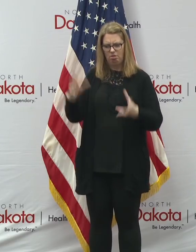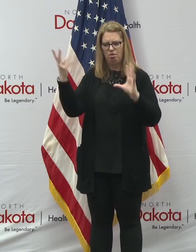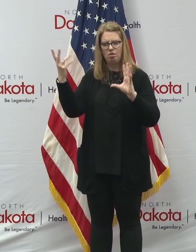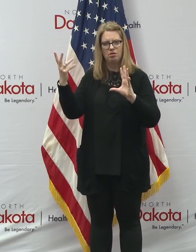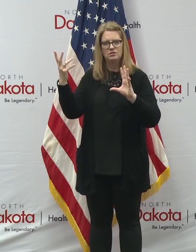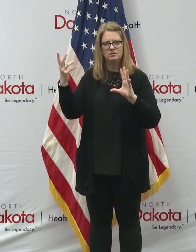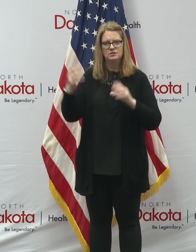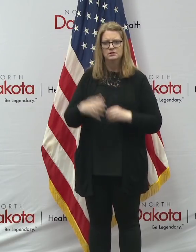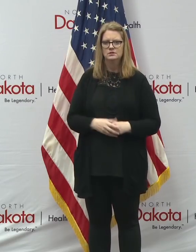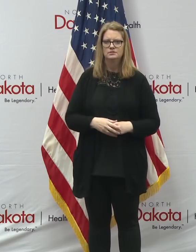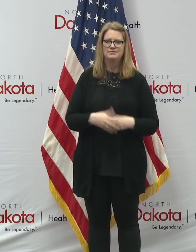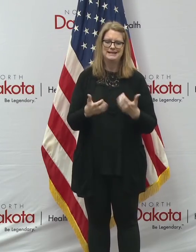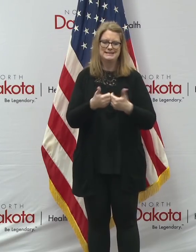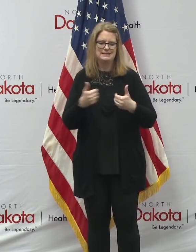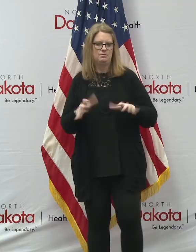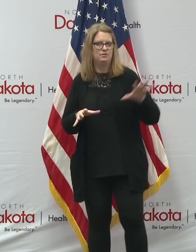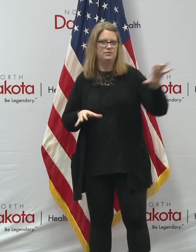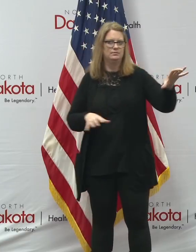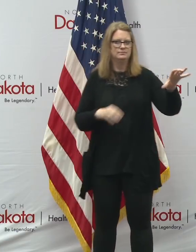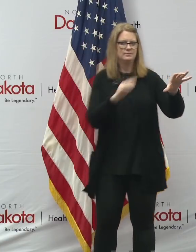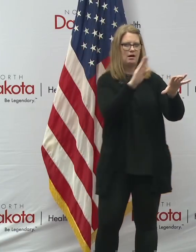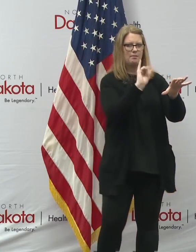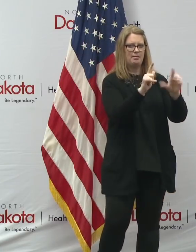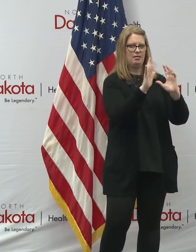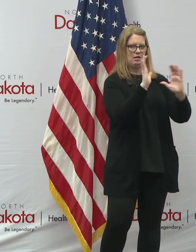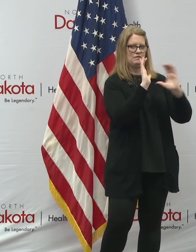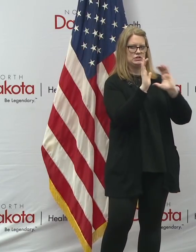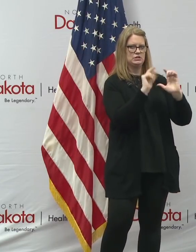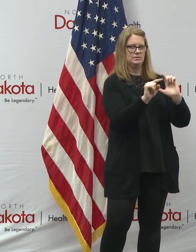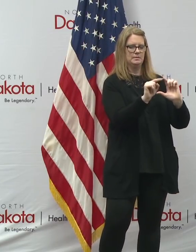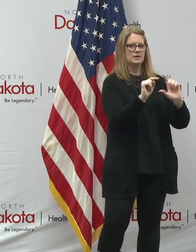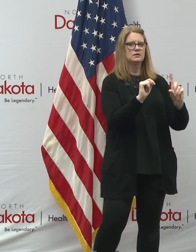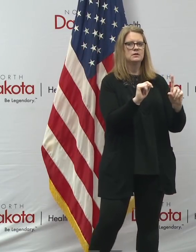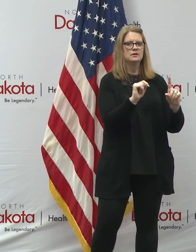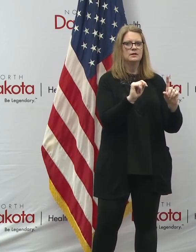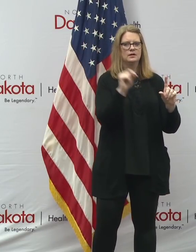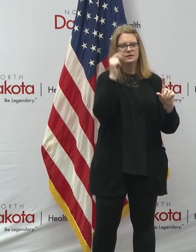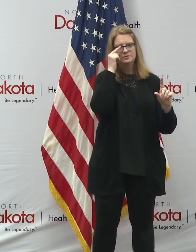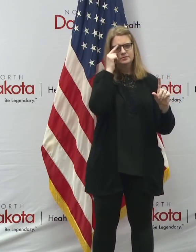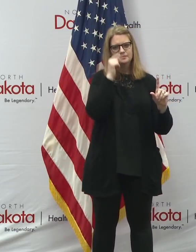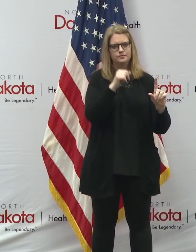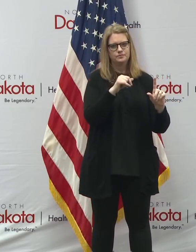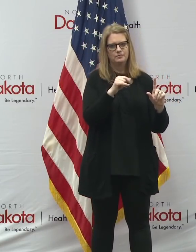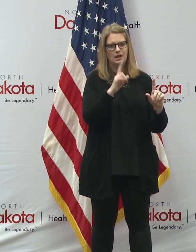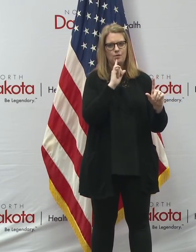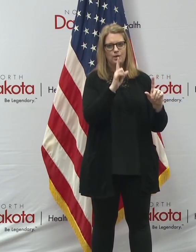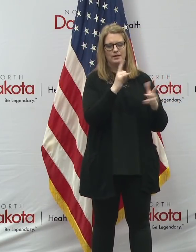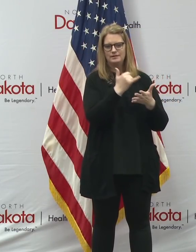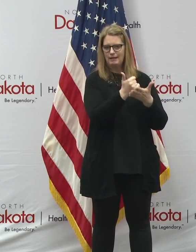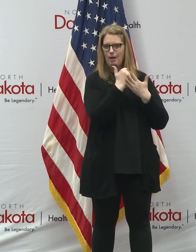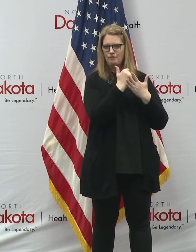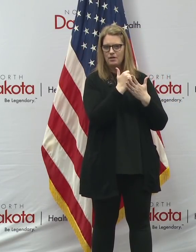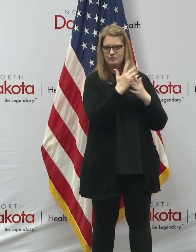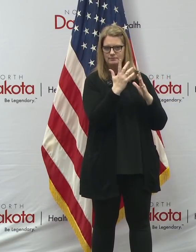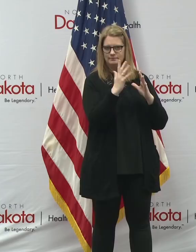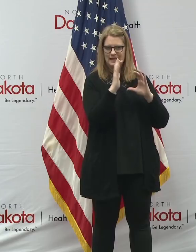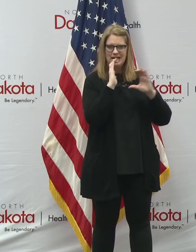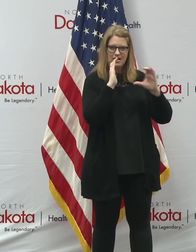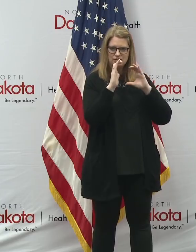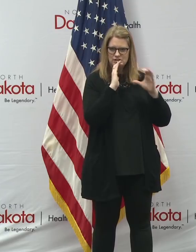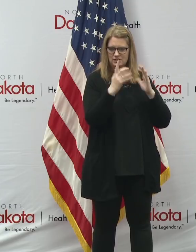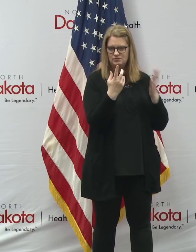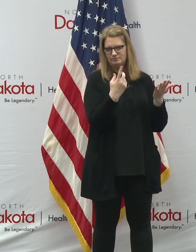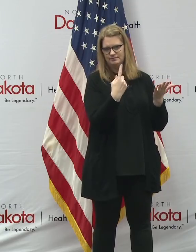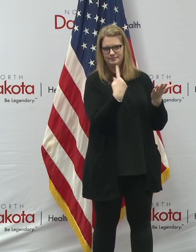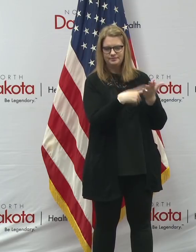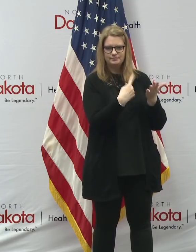that's, that's separate from the bill conversation, but again, uh, very, uh, very constructive and helpful conversation to talk to